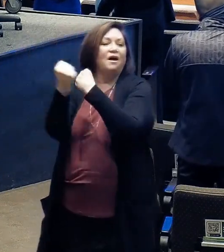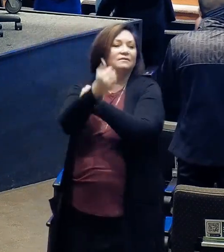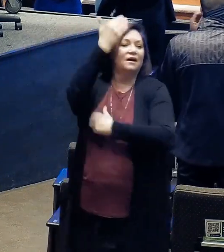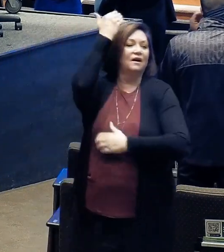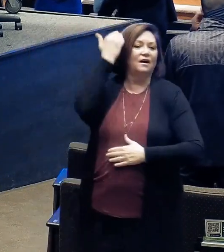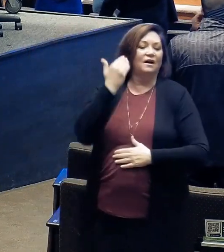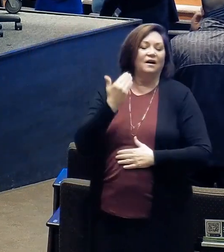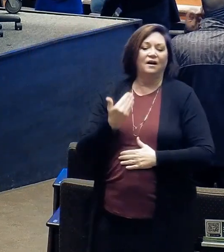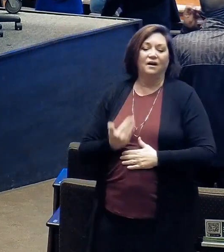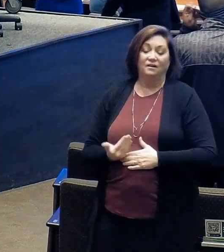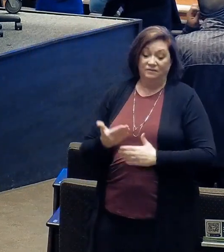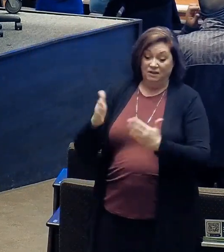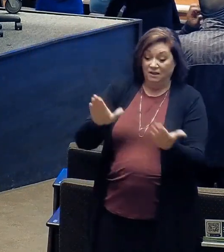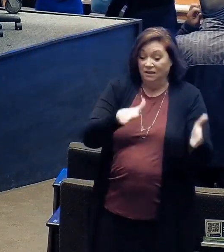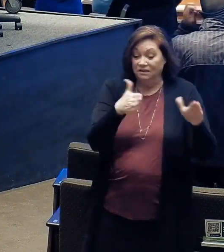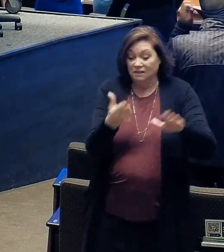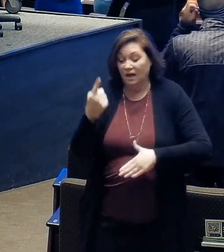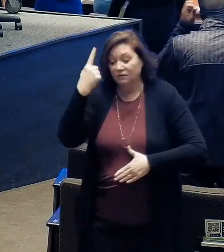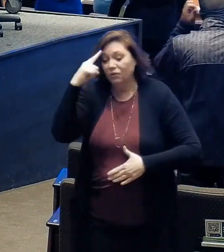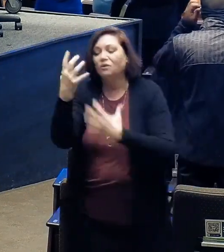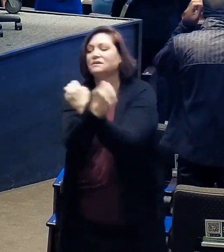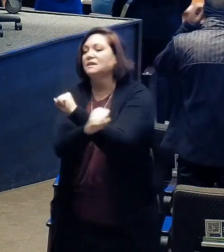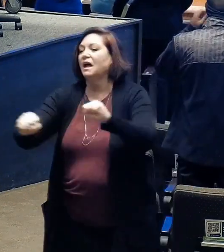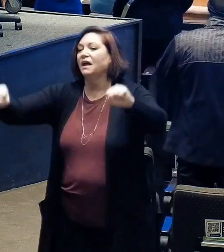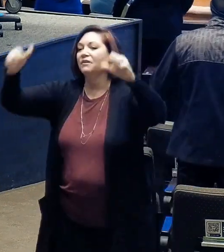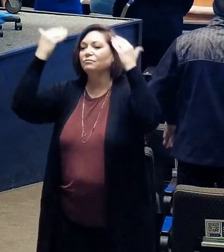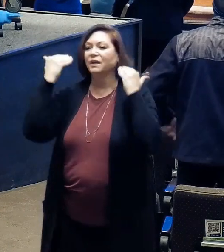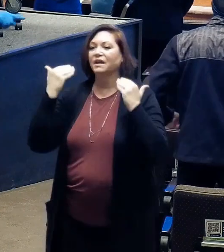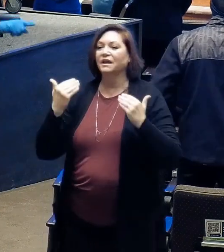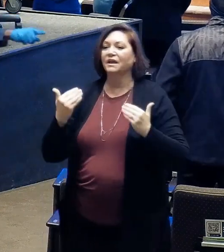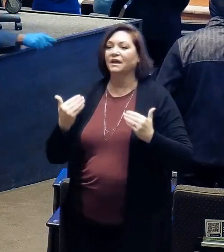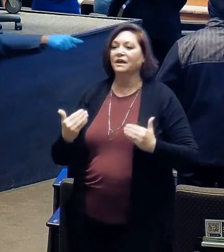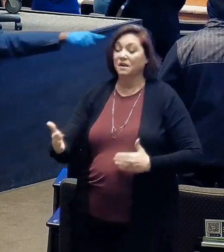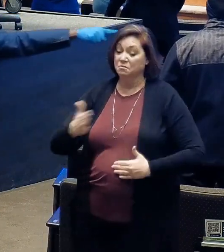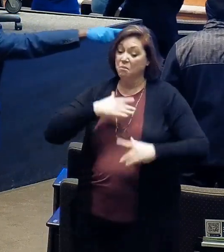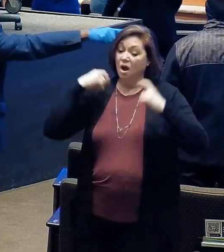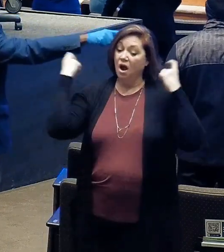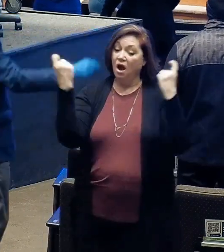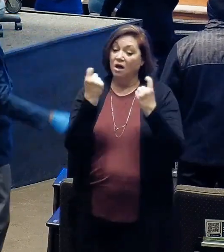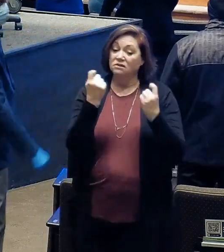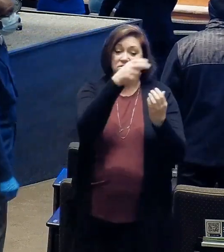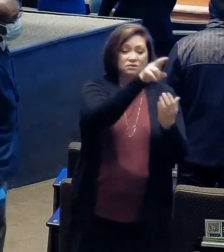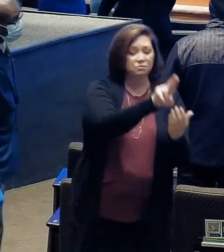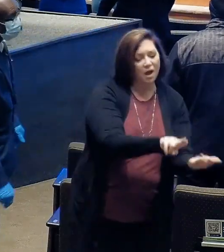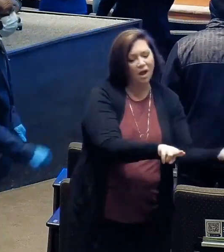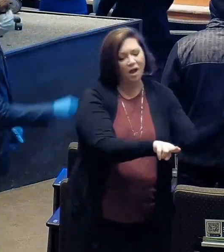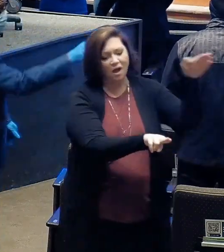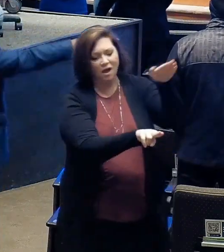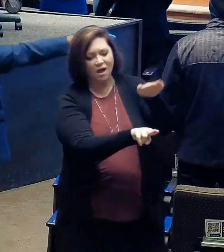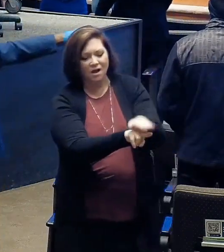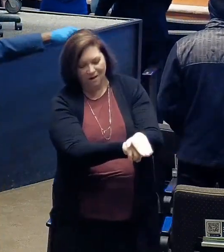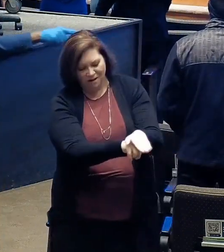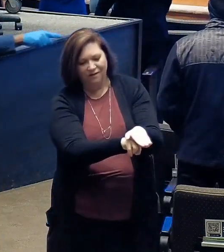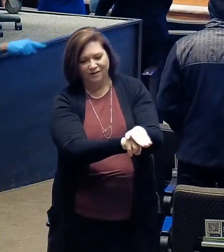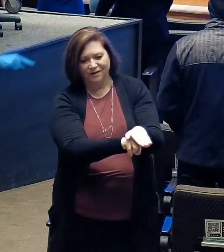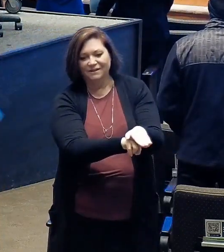dying he saved me, Buried he carried my sins far